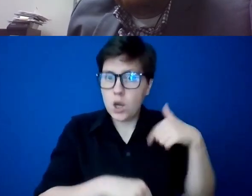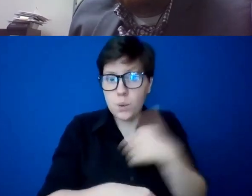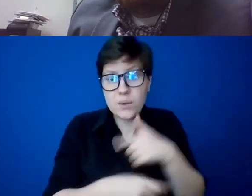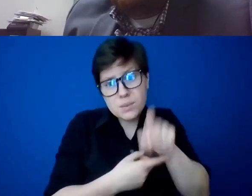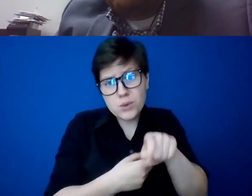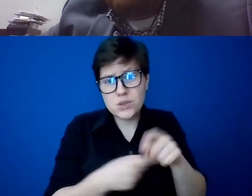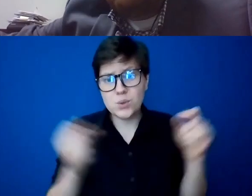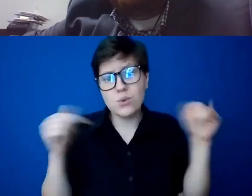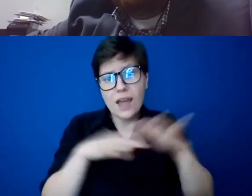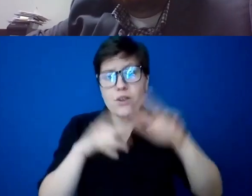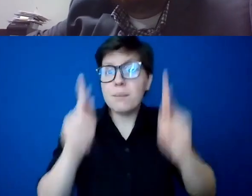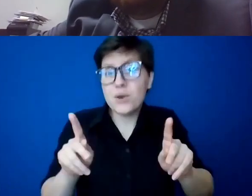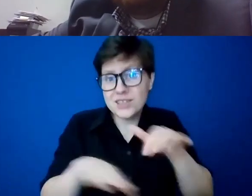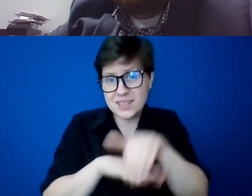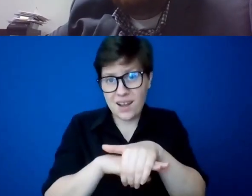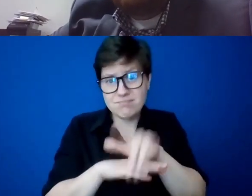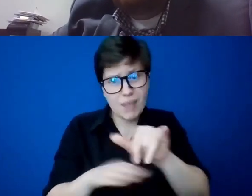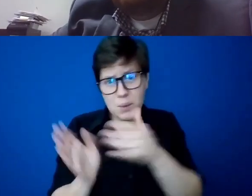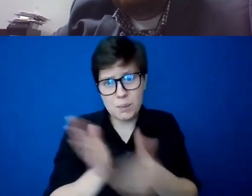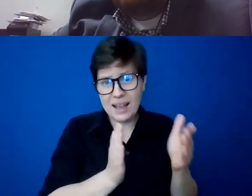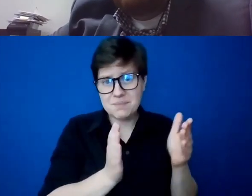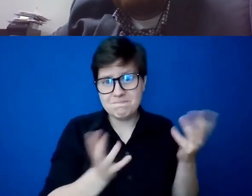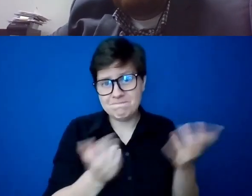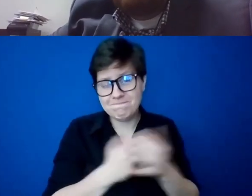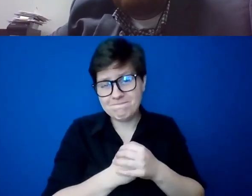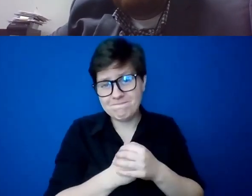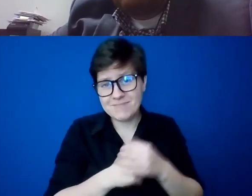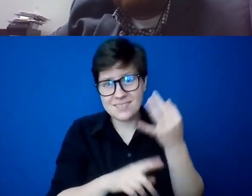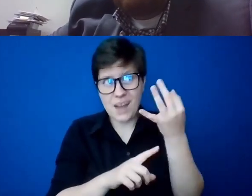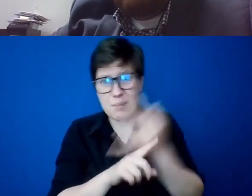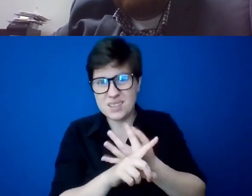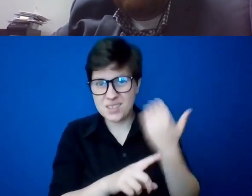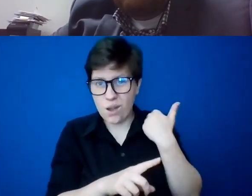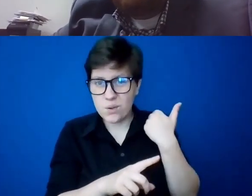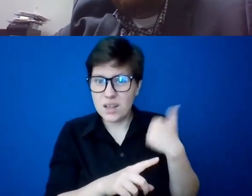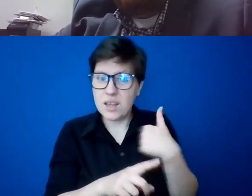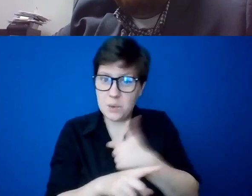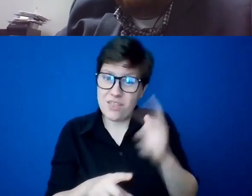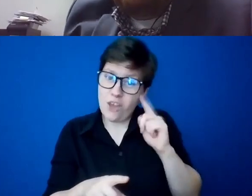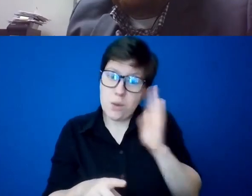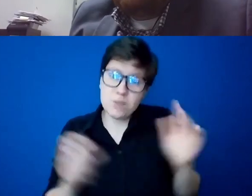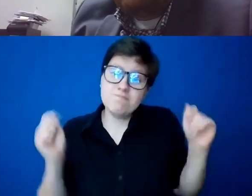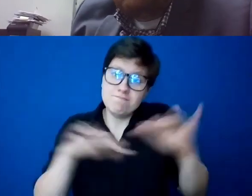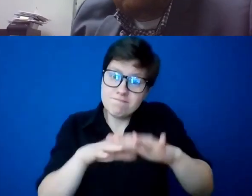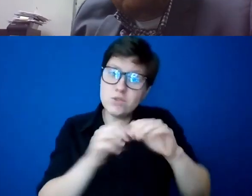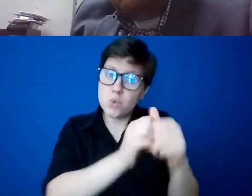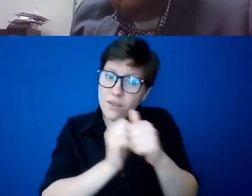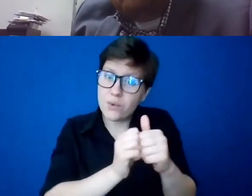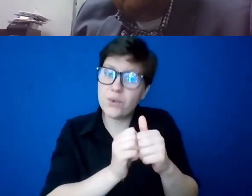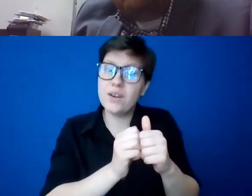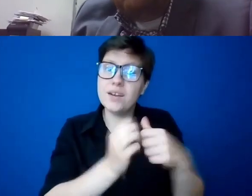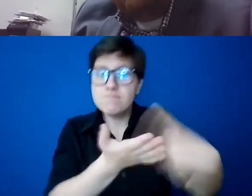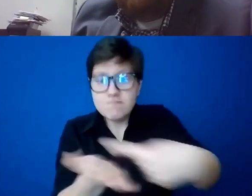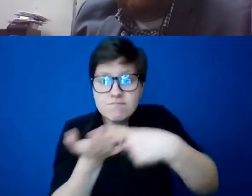in person tonight. Uh, that was the plan that yawn nine months ago was that we would be, we'd be gathered together in person. We'd be having a